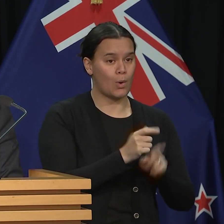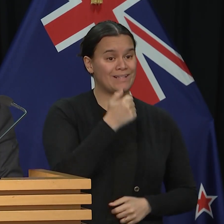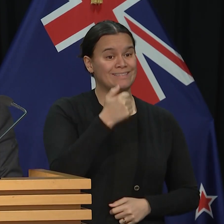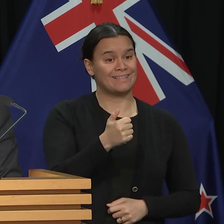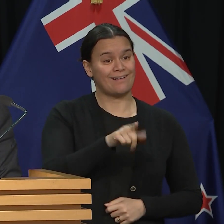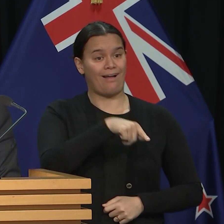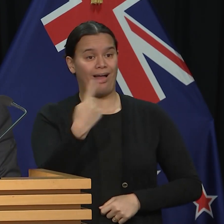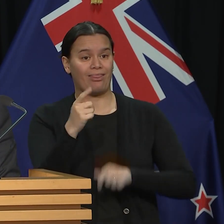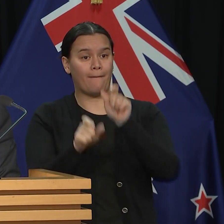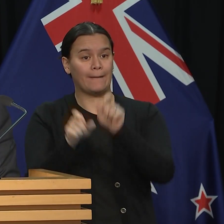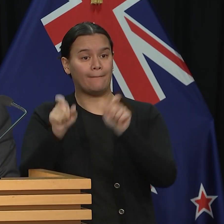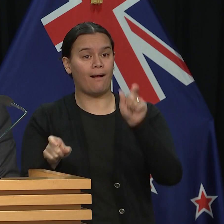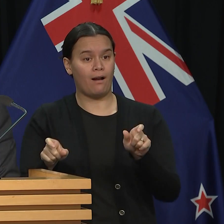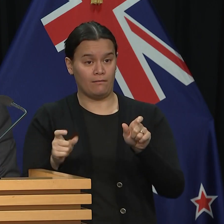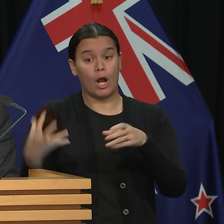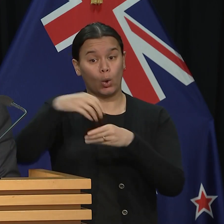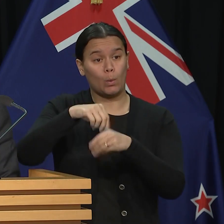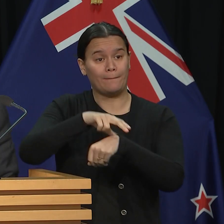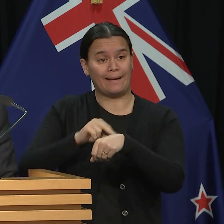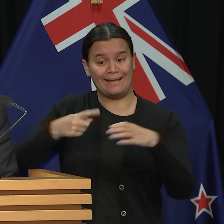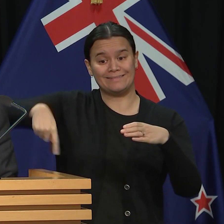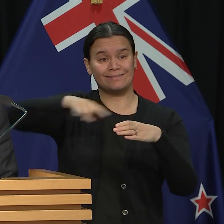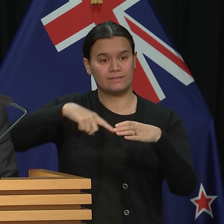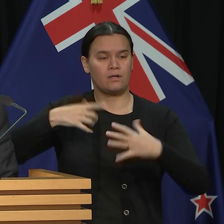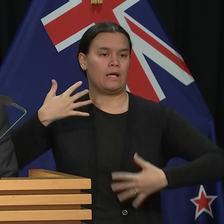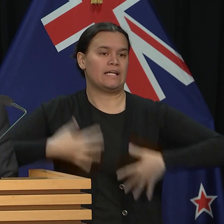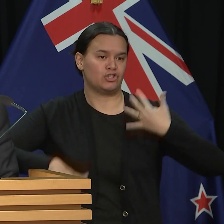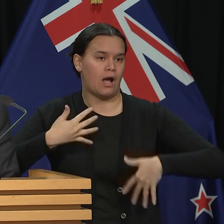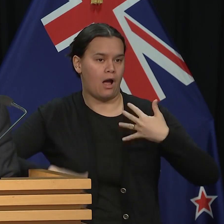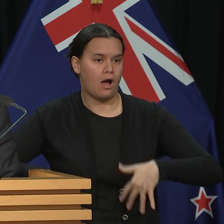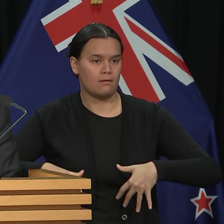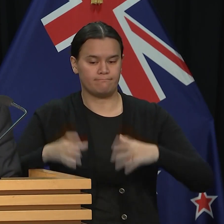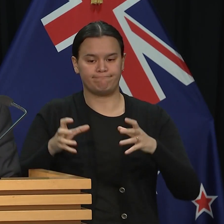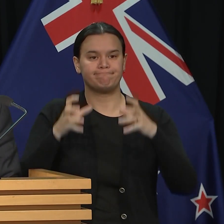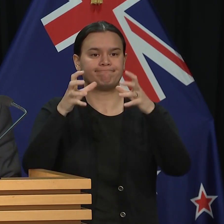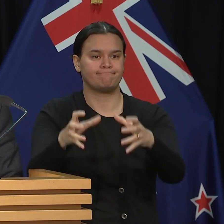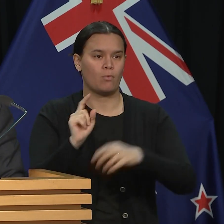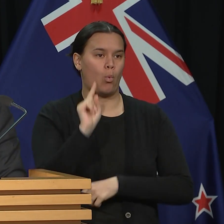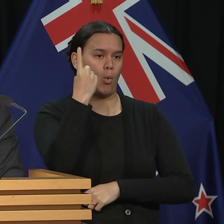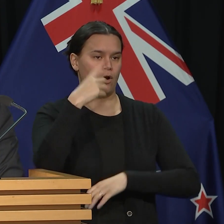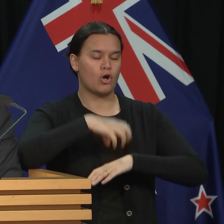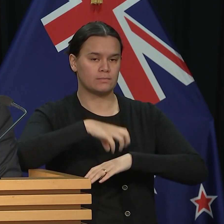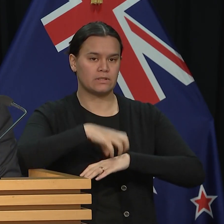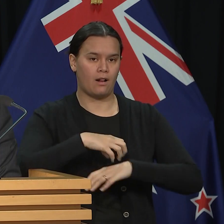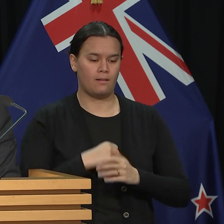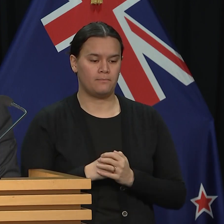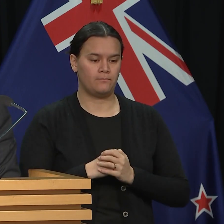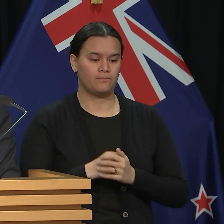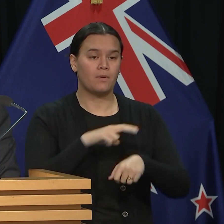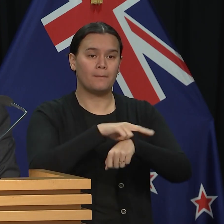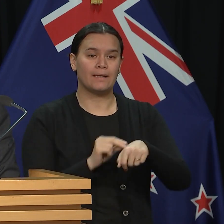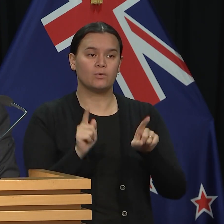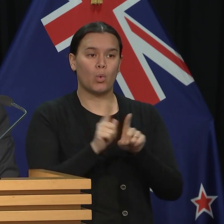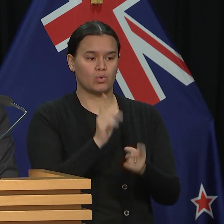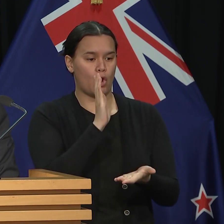injured, including police. They've been taken to Auckland Hospital. Police have also confirmed that the